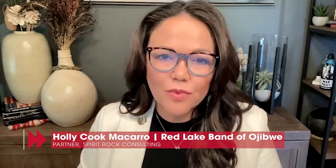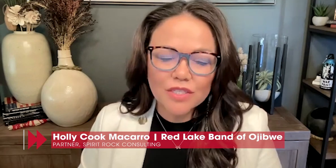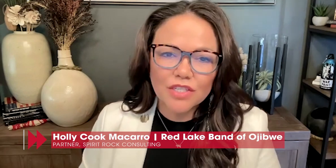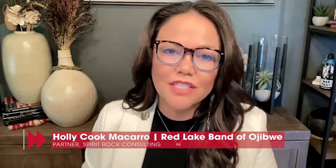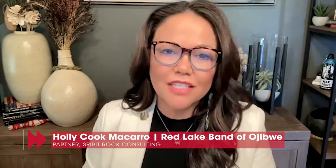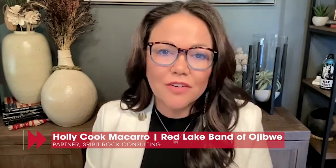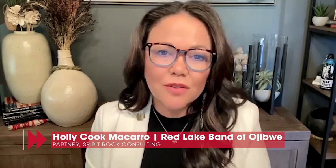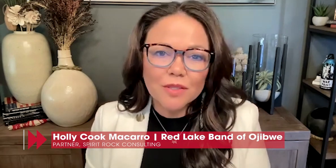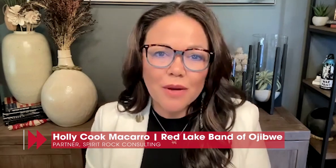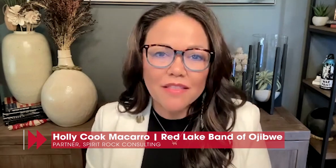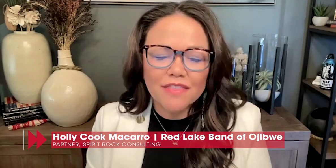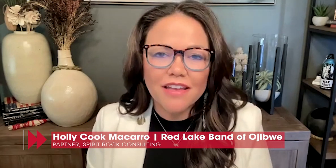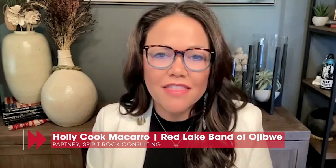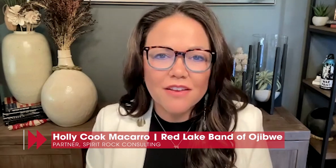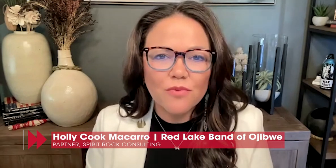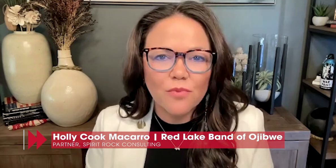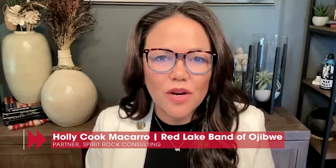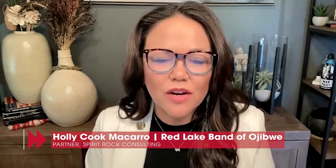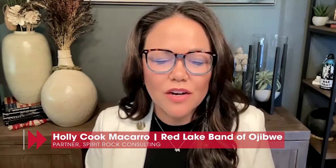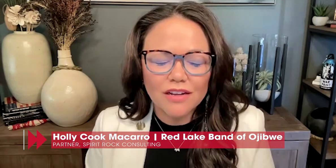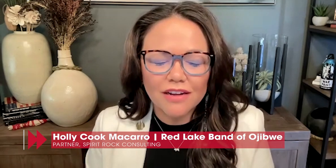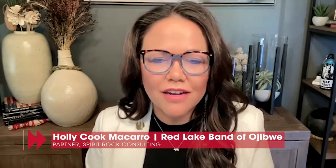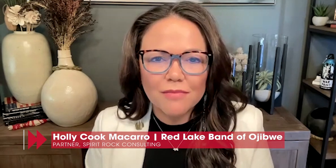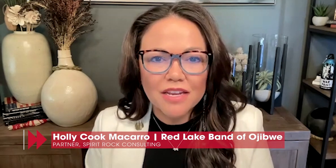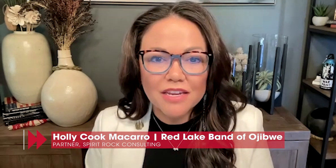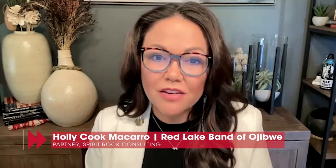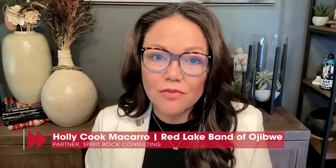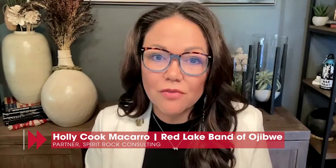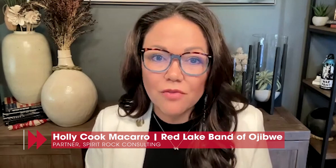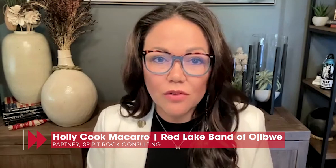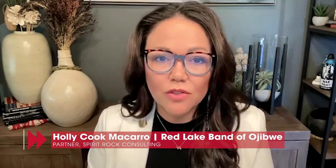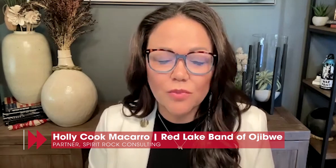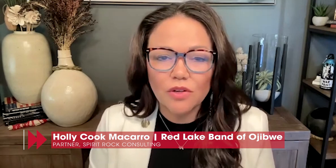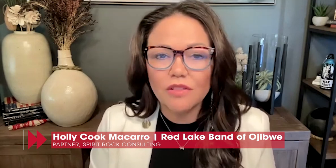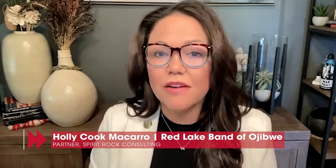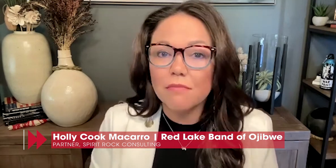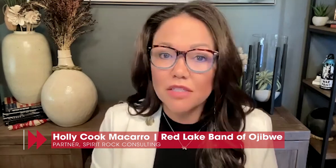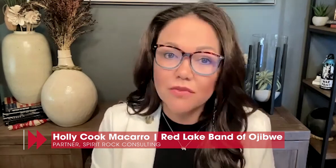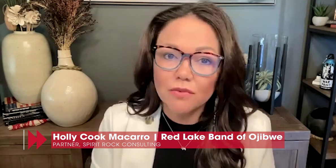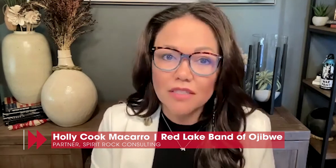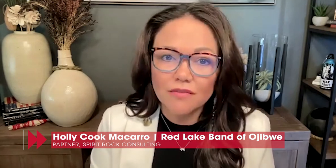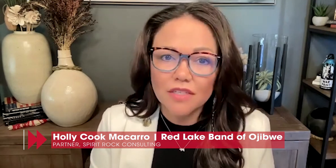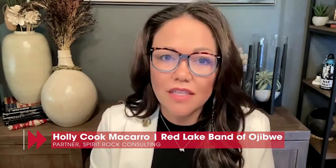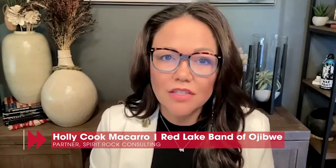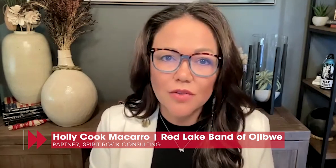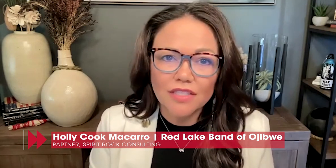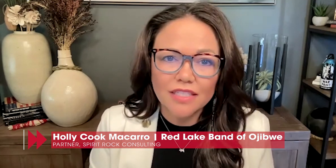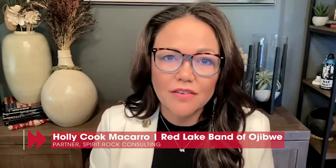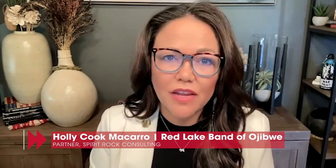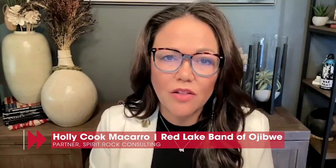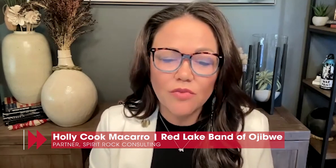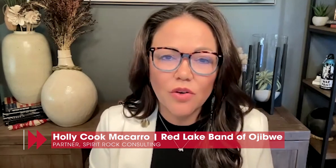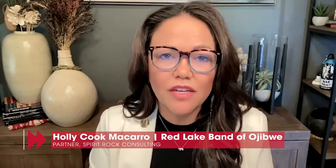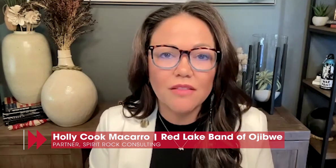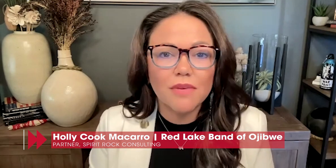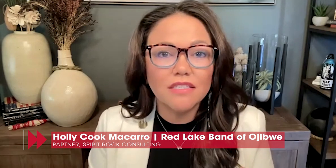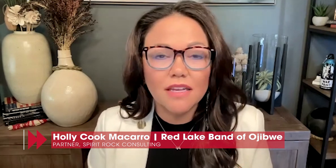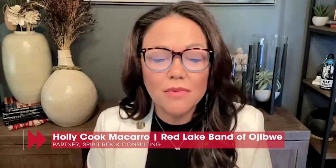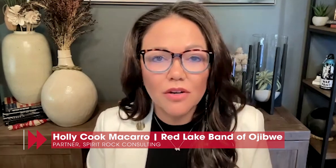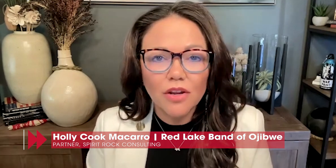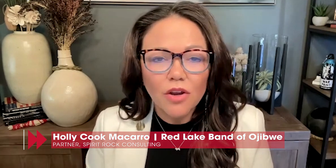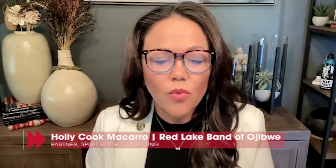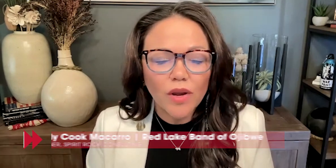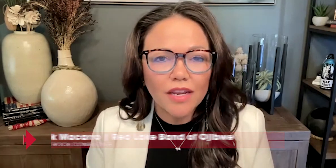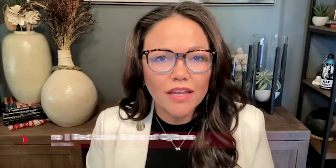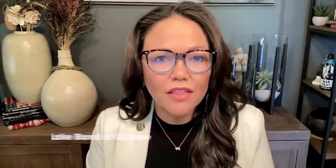Yes, which is a different spot than I think where native voters were, like much of the rest of the electorate in the state of California in the mid